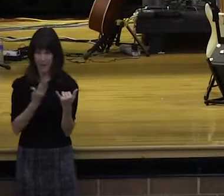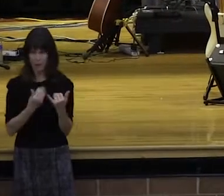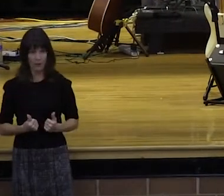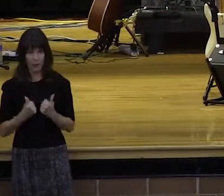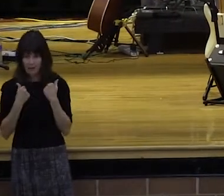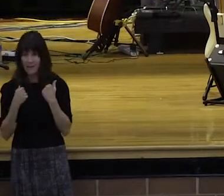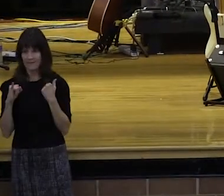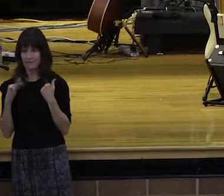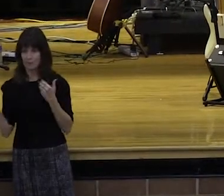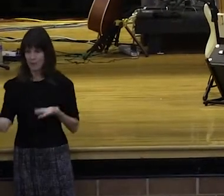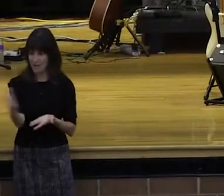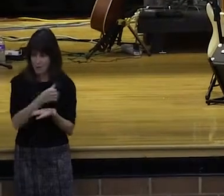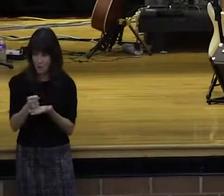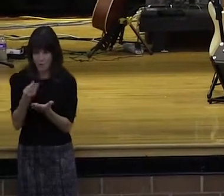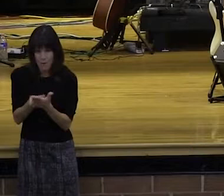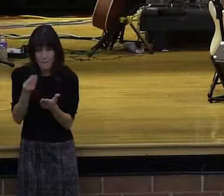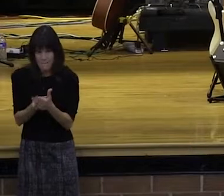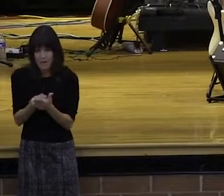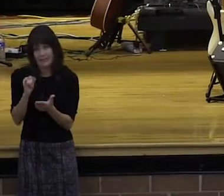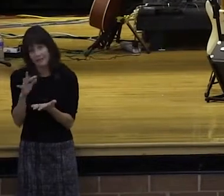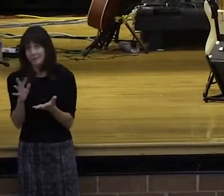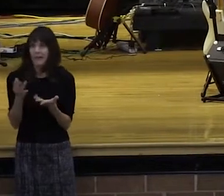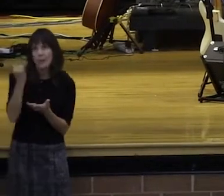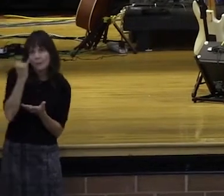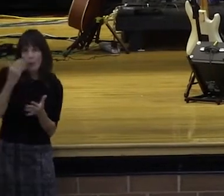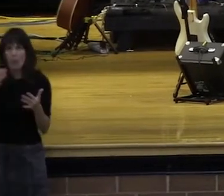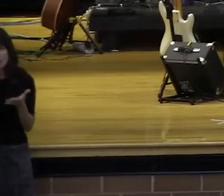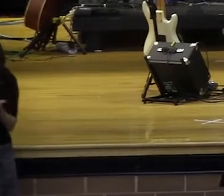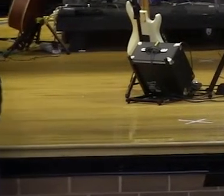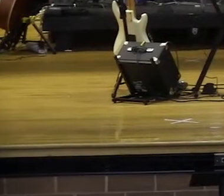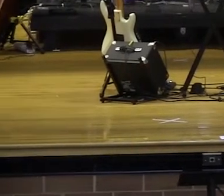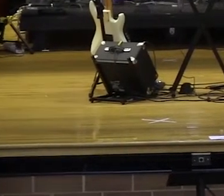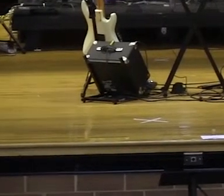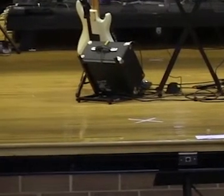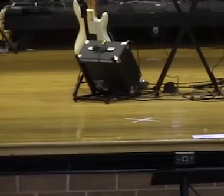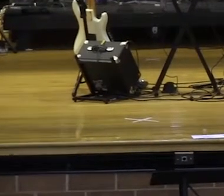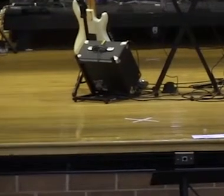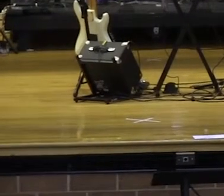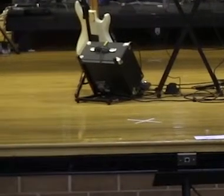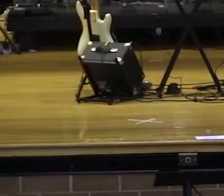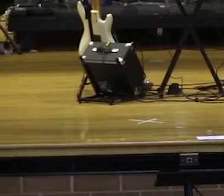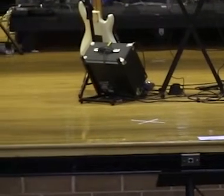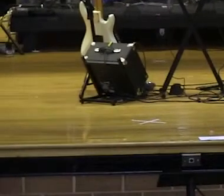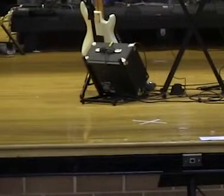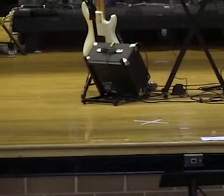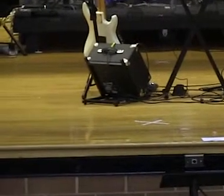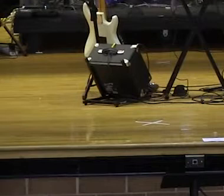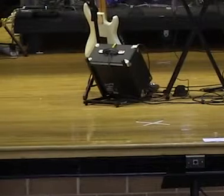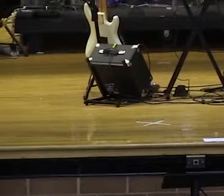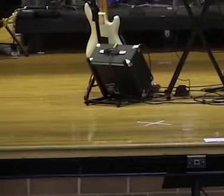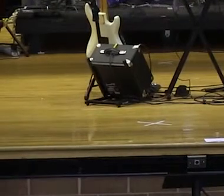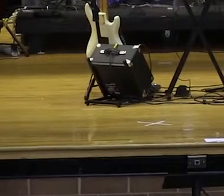than just given to God. Listen to this. It says it's holy to the Lord. It's the Lord. The word holy means to be set apart, or